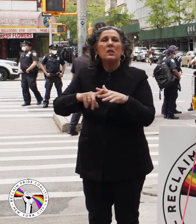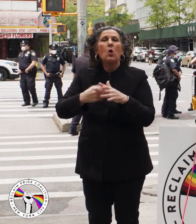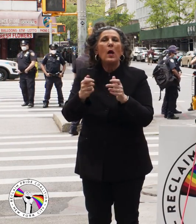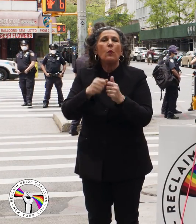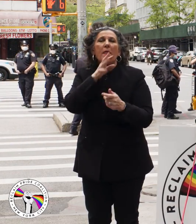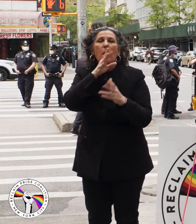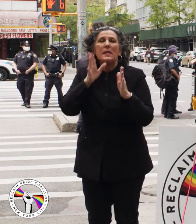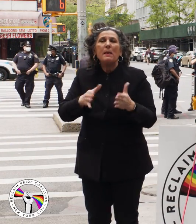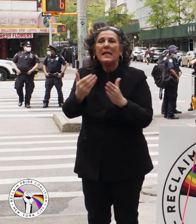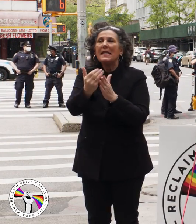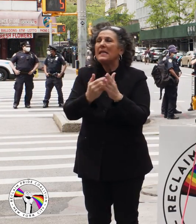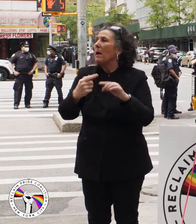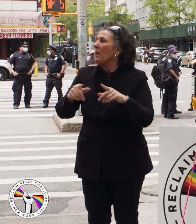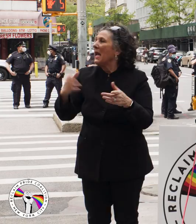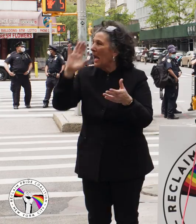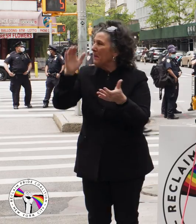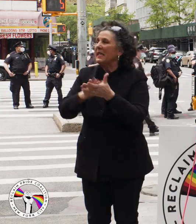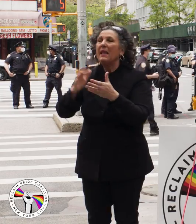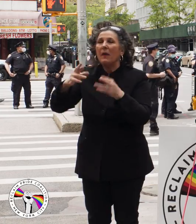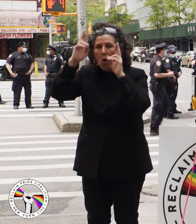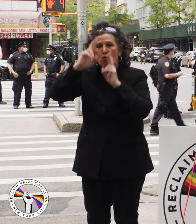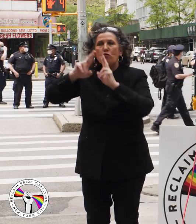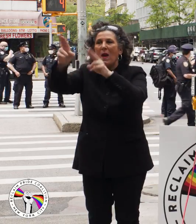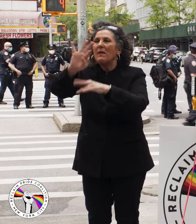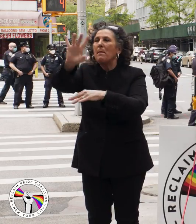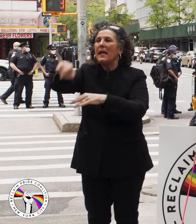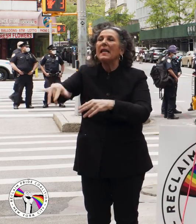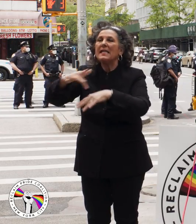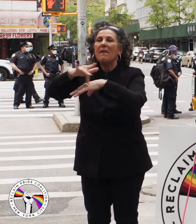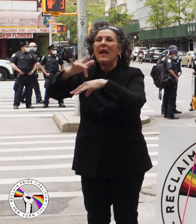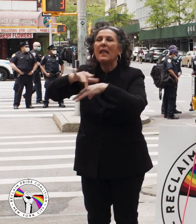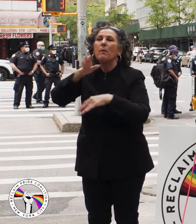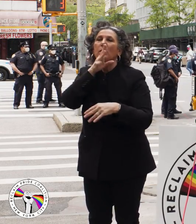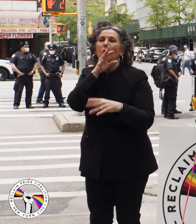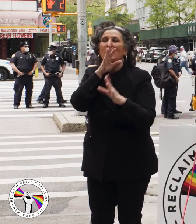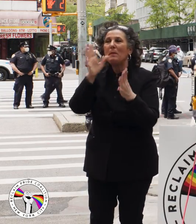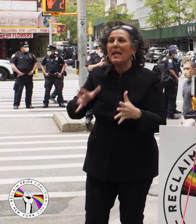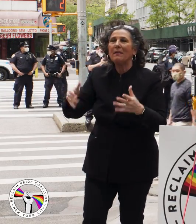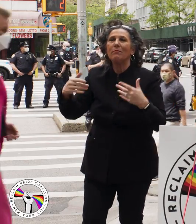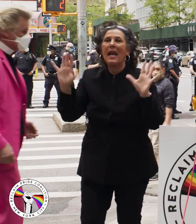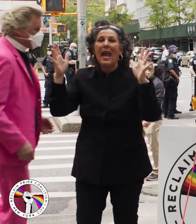with our speakers list, but I believe Reverend Billy is now available to speak. Thanks to